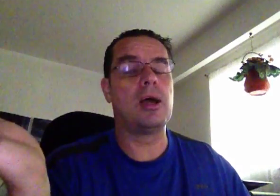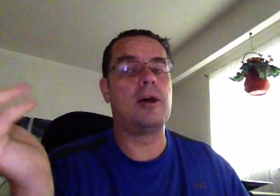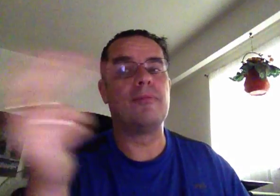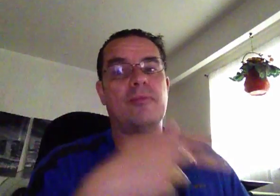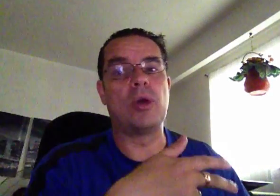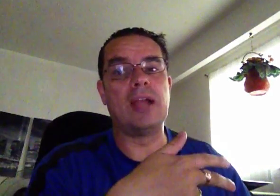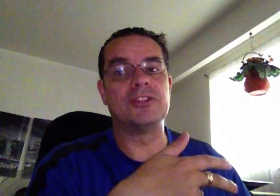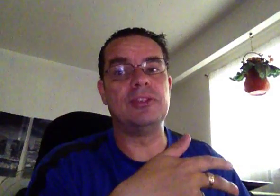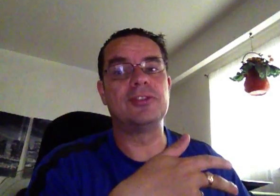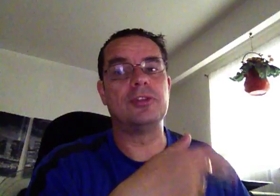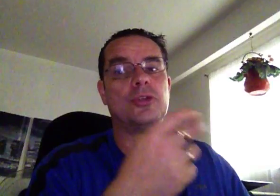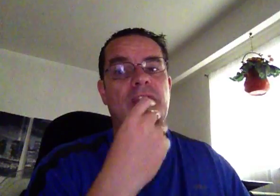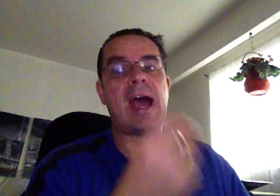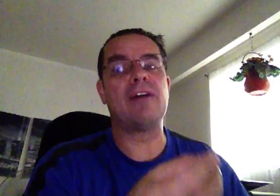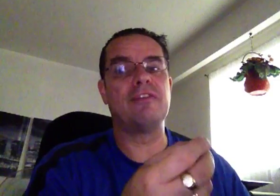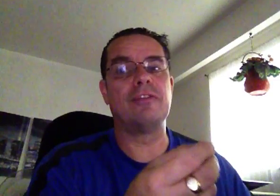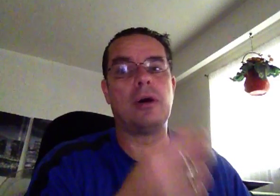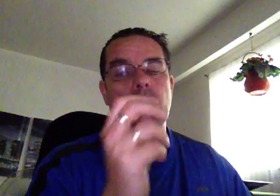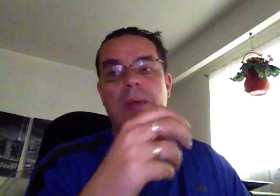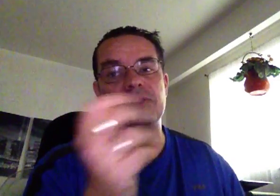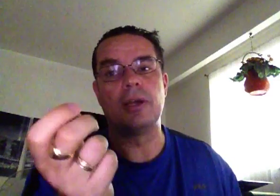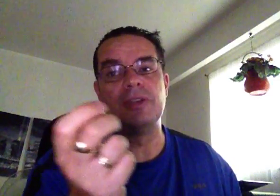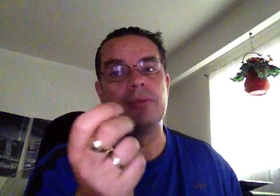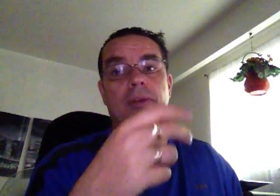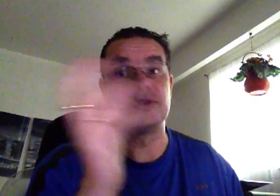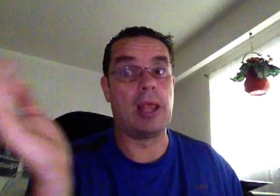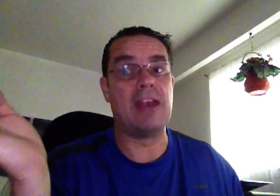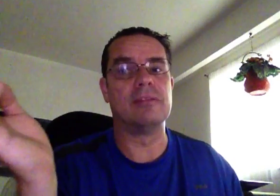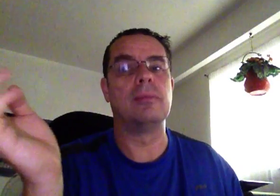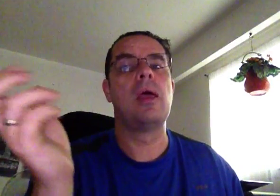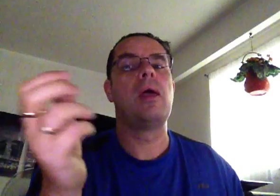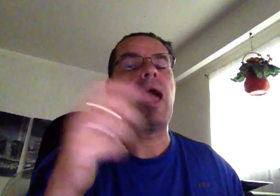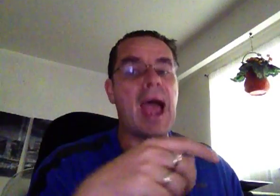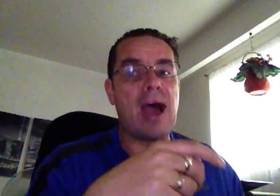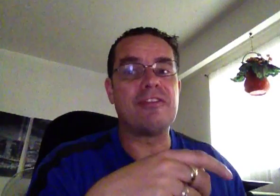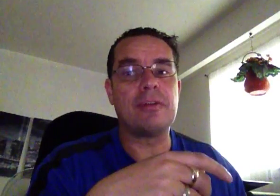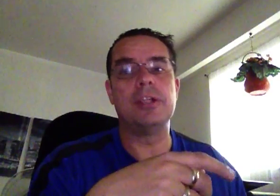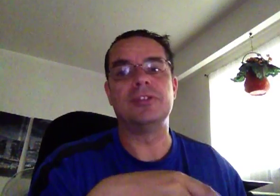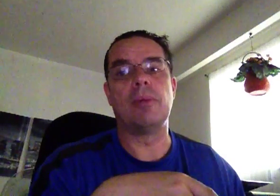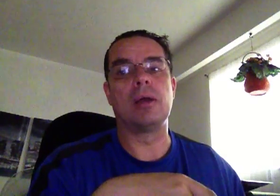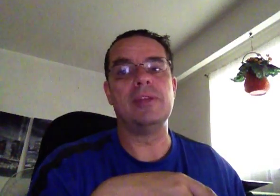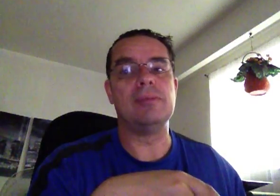from what I just researched, over half of all the web startups out there, and there's a lot of them, half are using MongoDB.